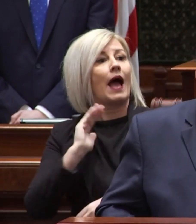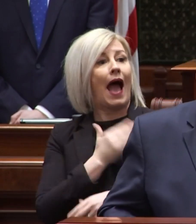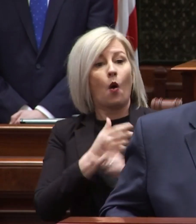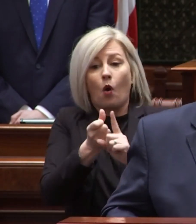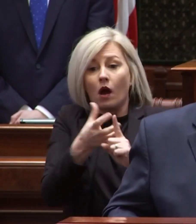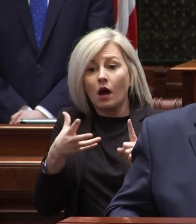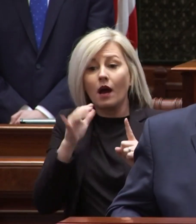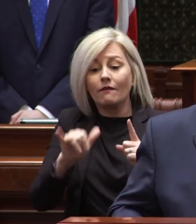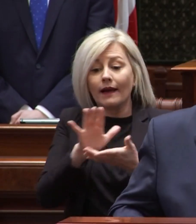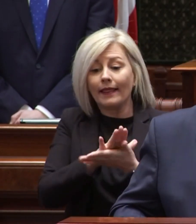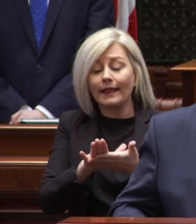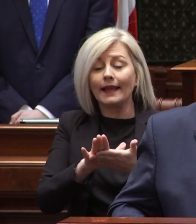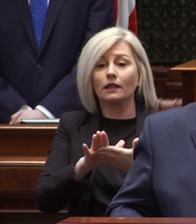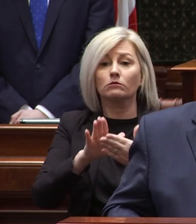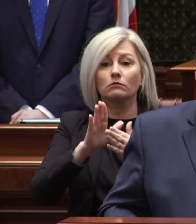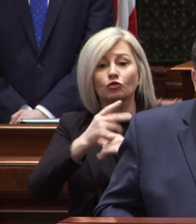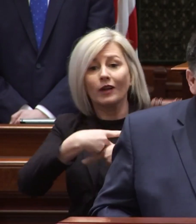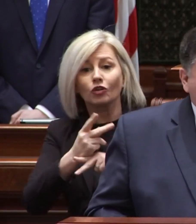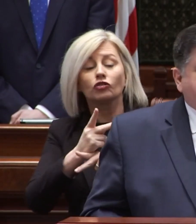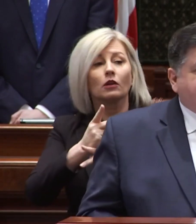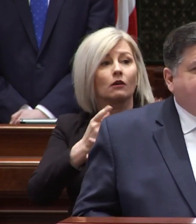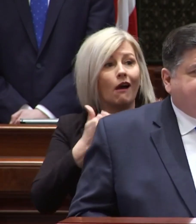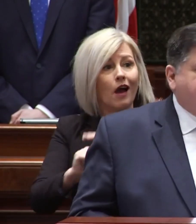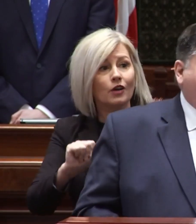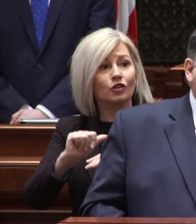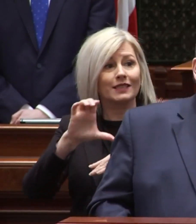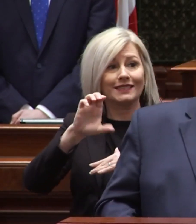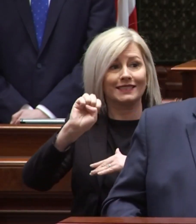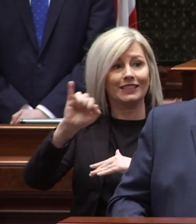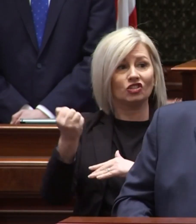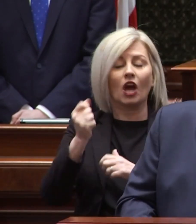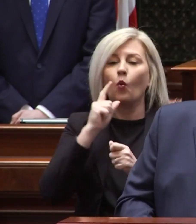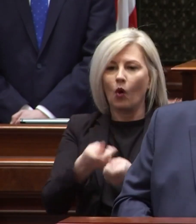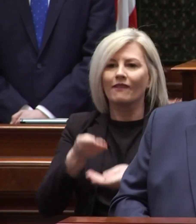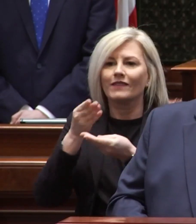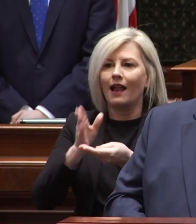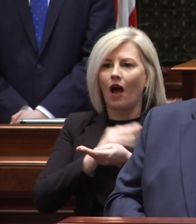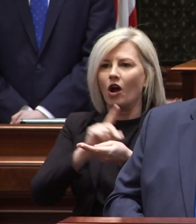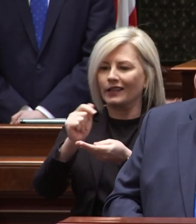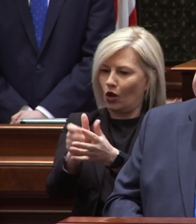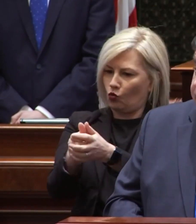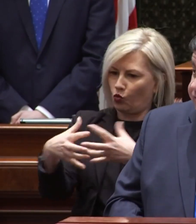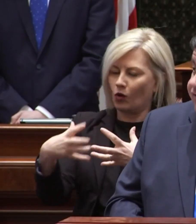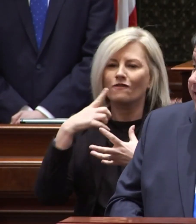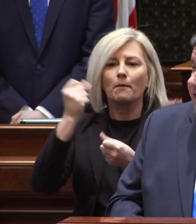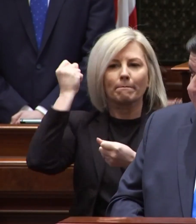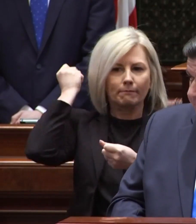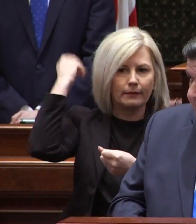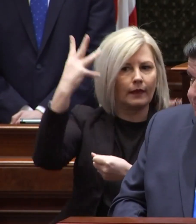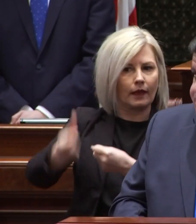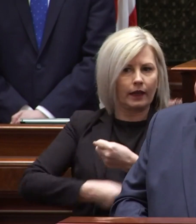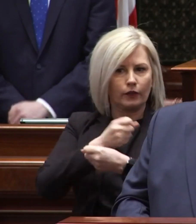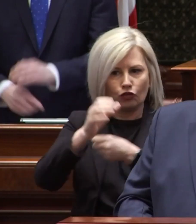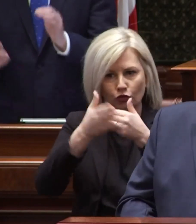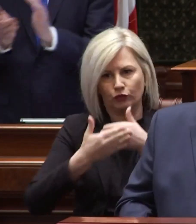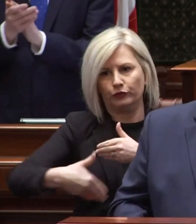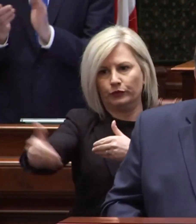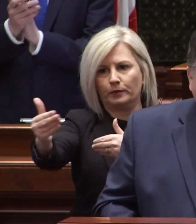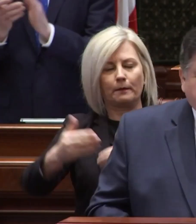expansion of clean energy production under cja is expected to feed our data center growth for years to come